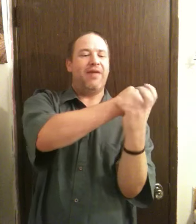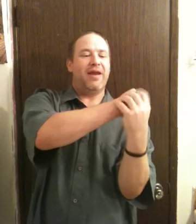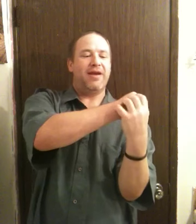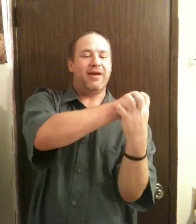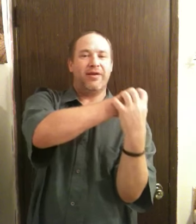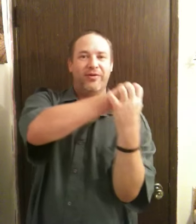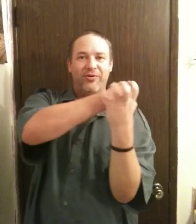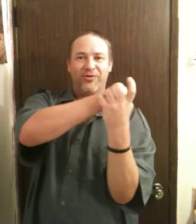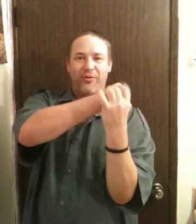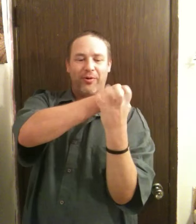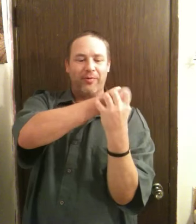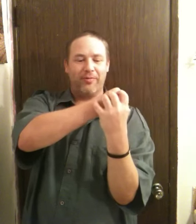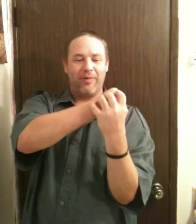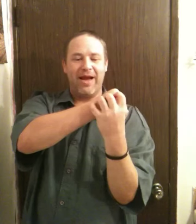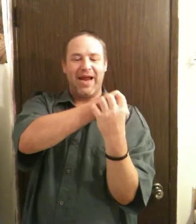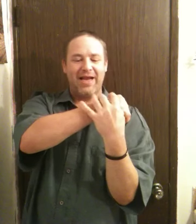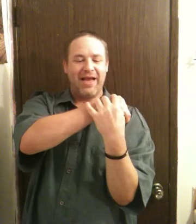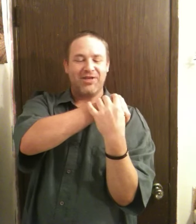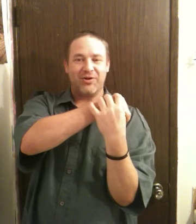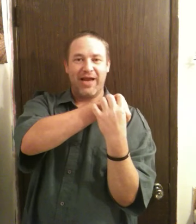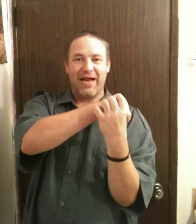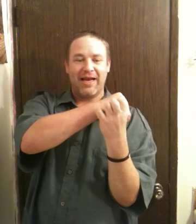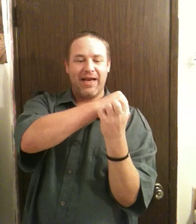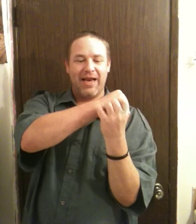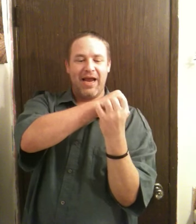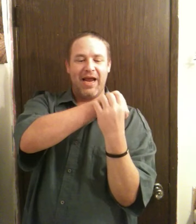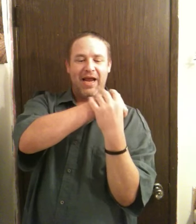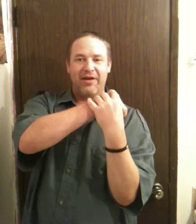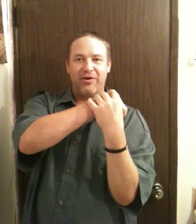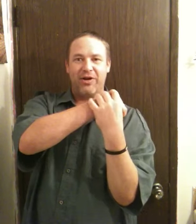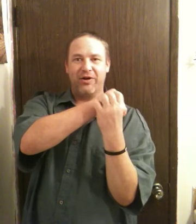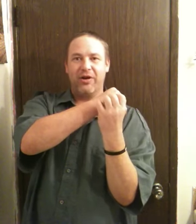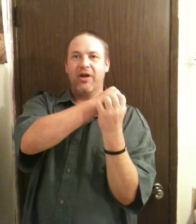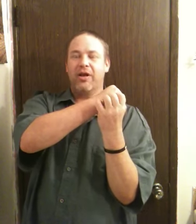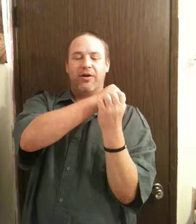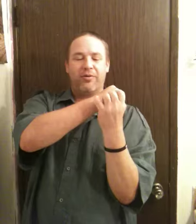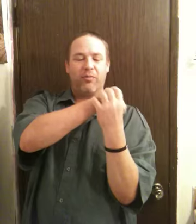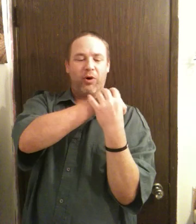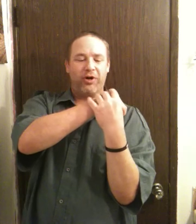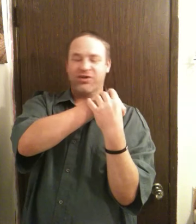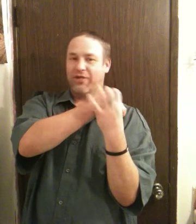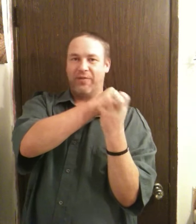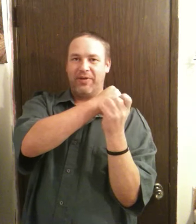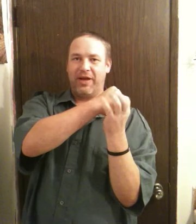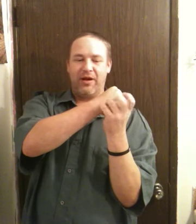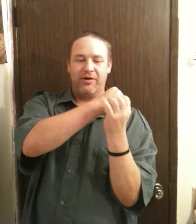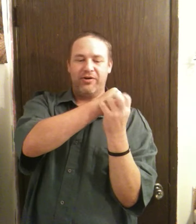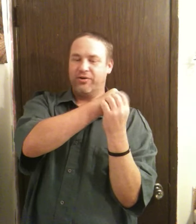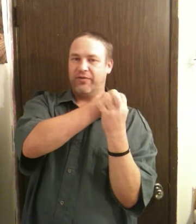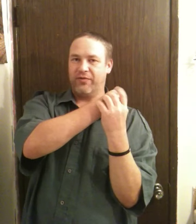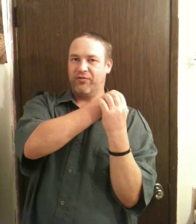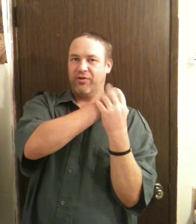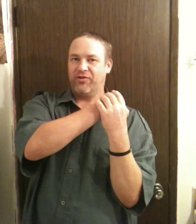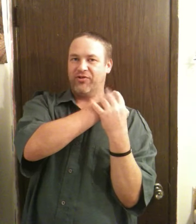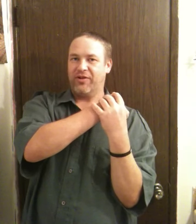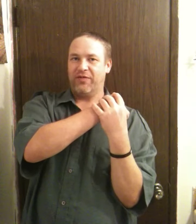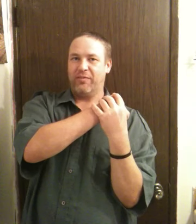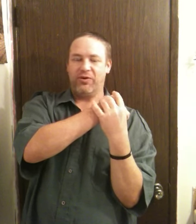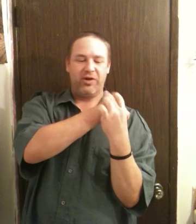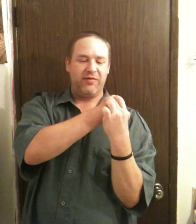then use your right hand as your neck and you can work yourself up and down and do different drills and stuff. I mean, you can even